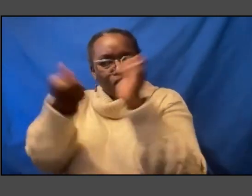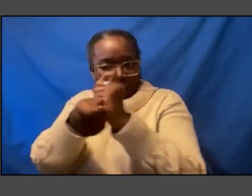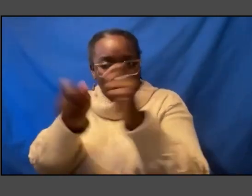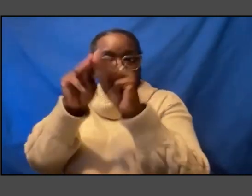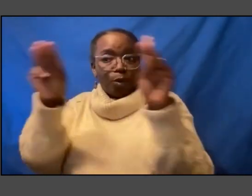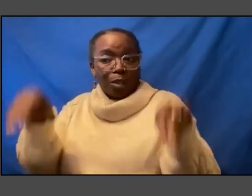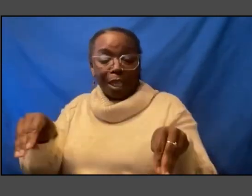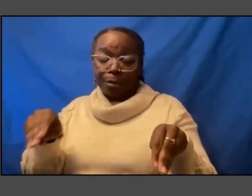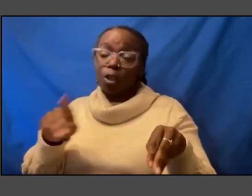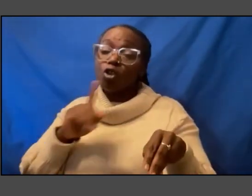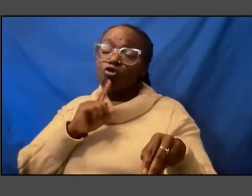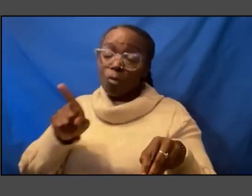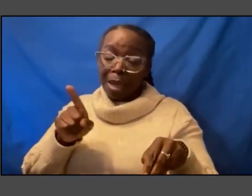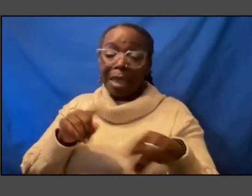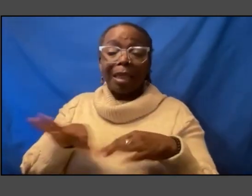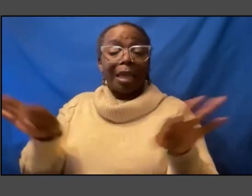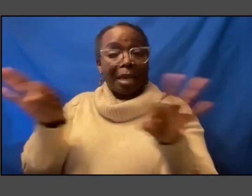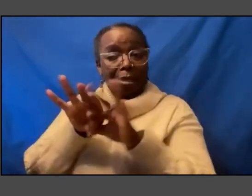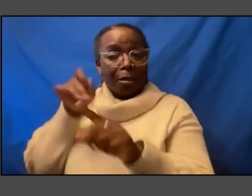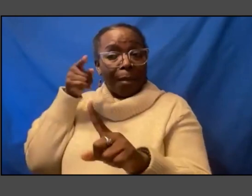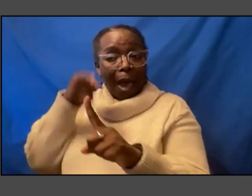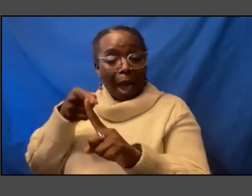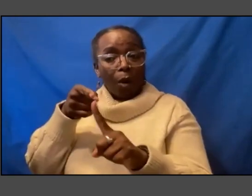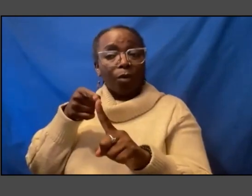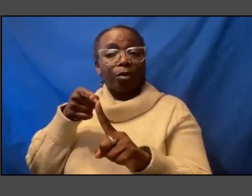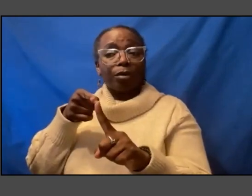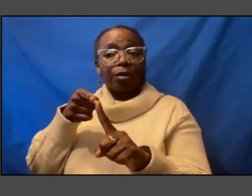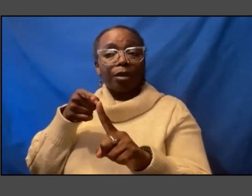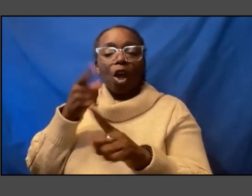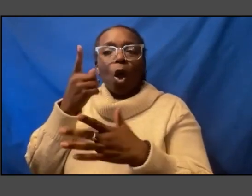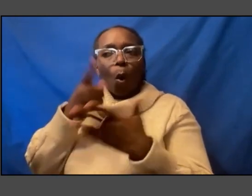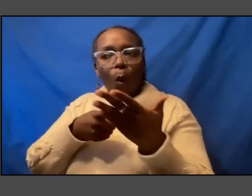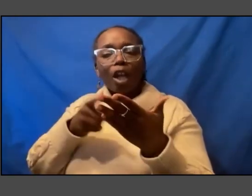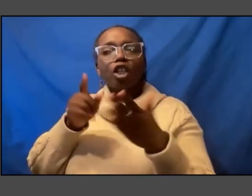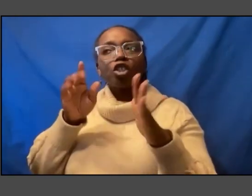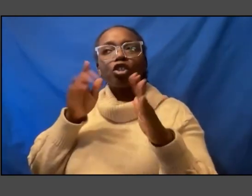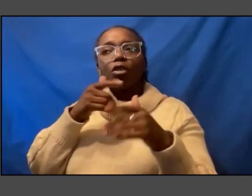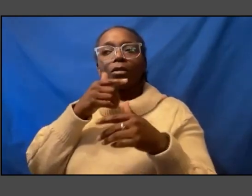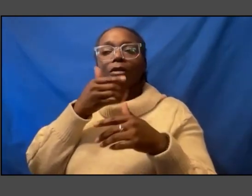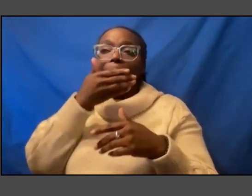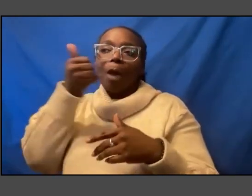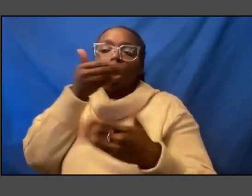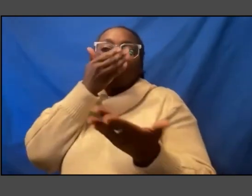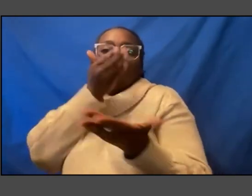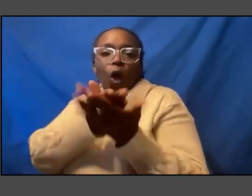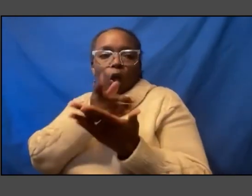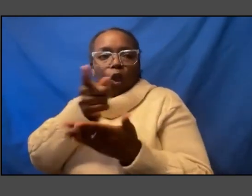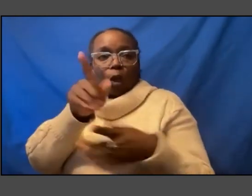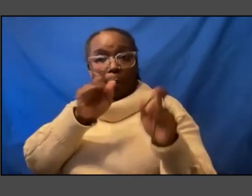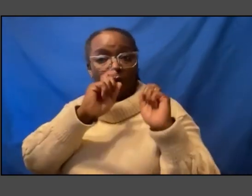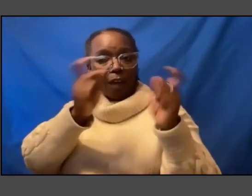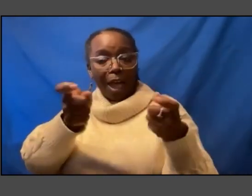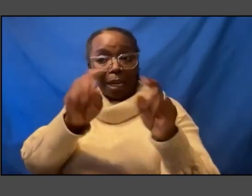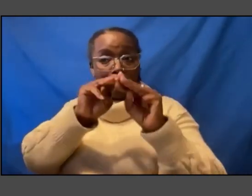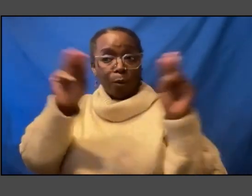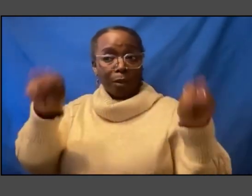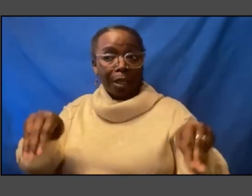um ultimately what is the greater good you provide in museums and that greater good is about